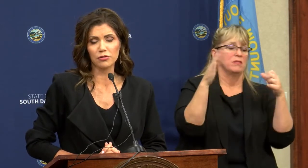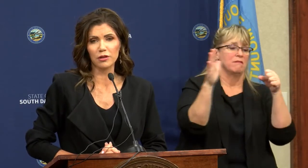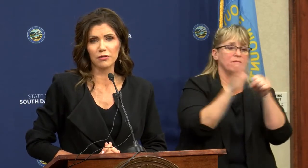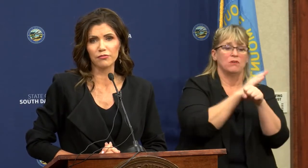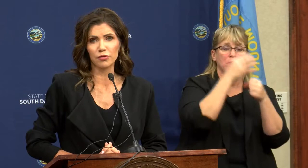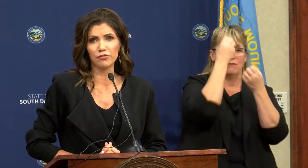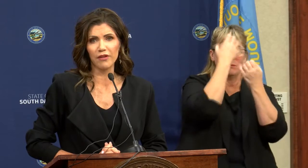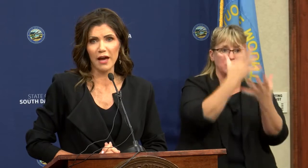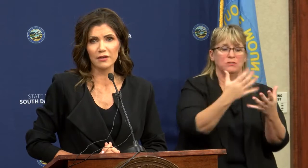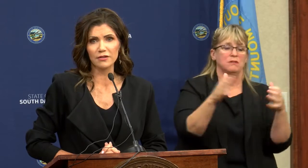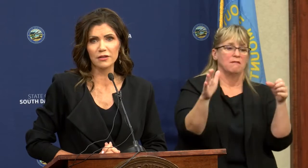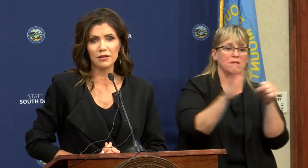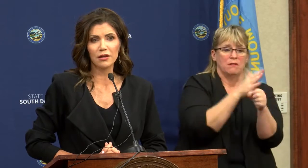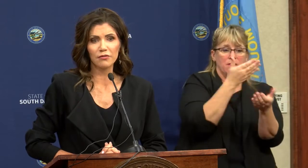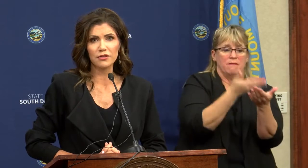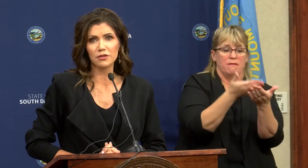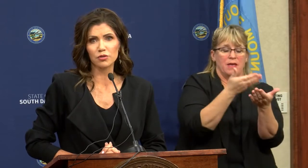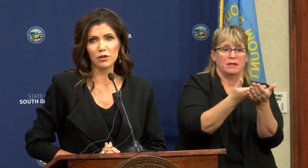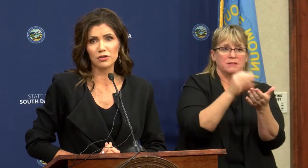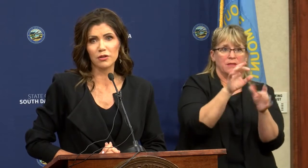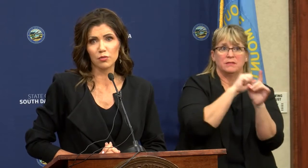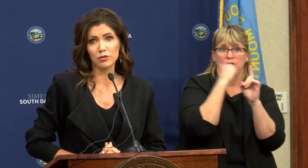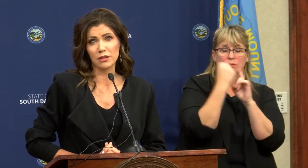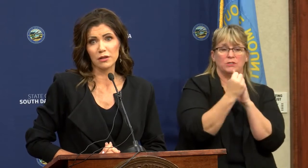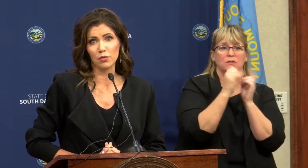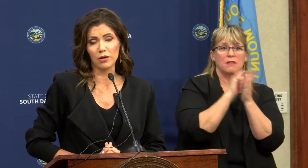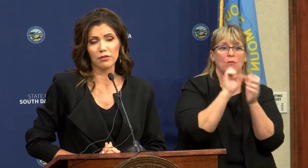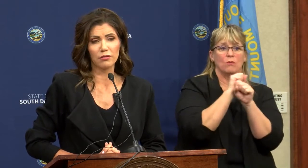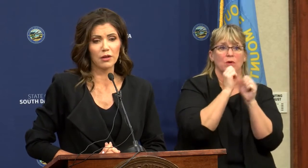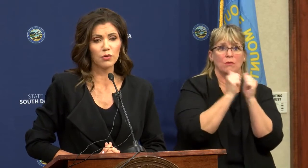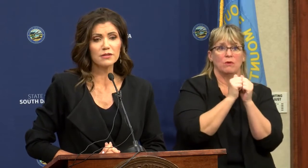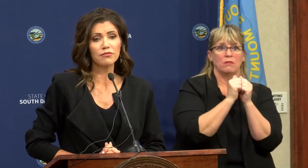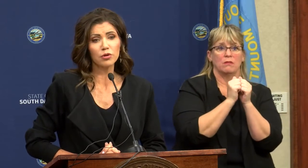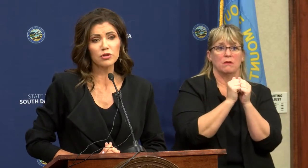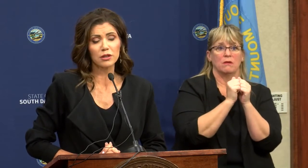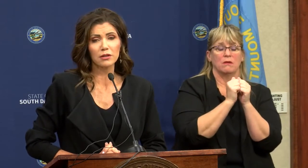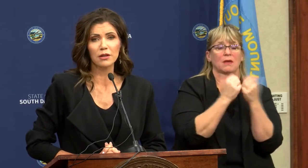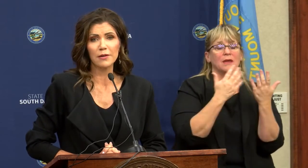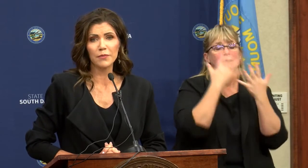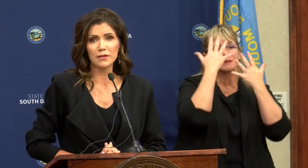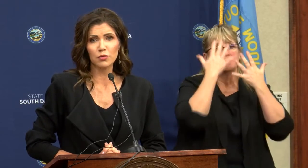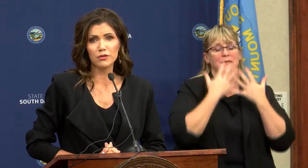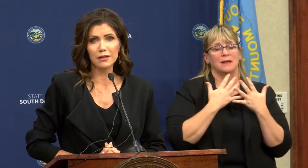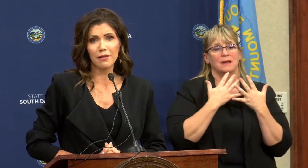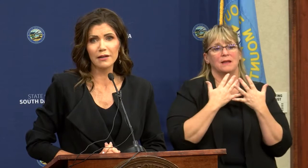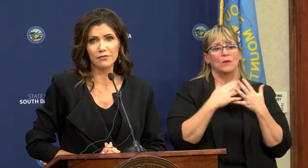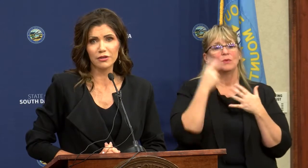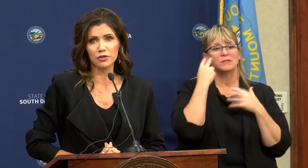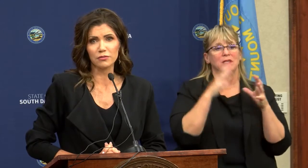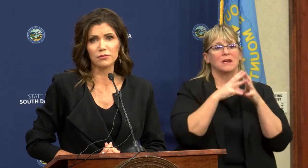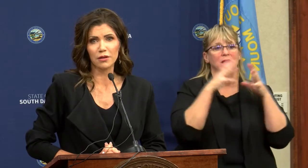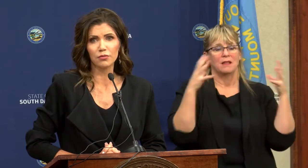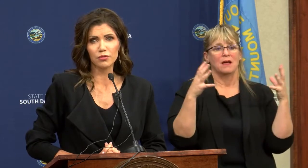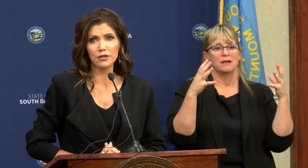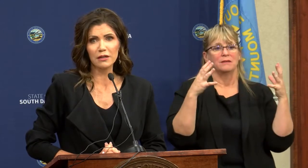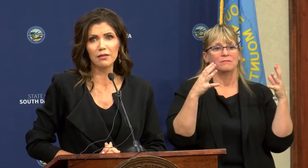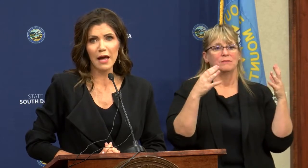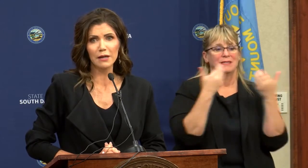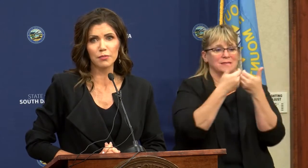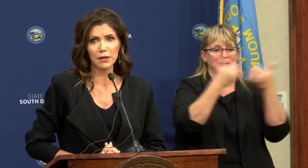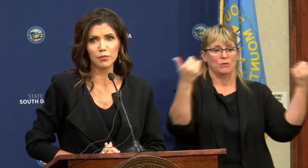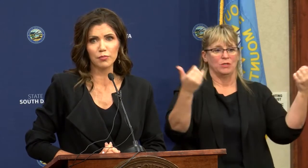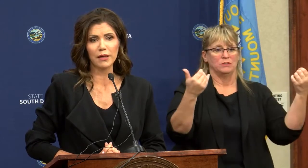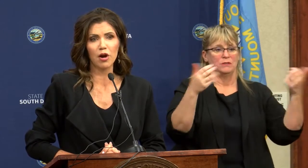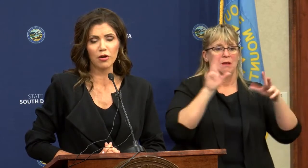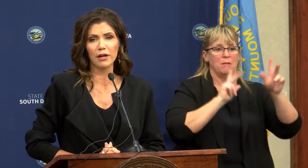full picture and the full facts of the situation that we're dealing with. And what's unfortunate is that we're seeing a lot of division. We're seeing